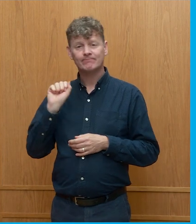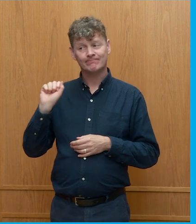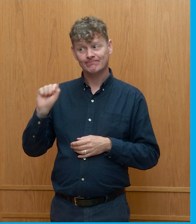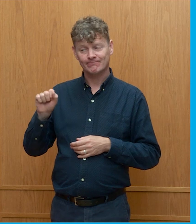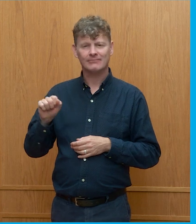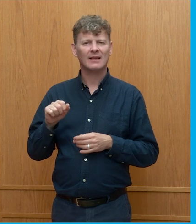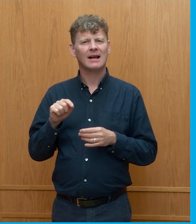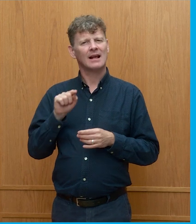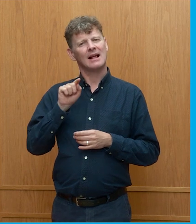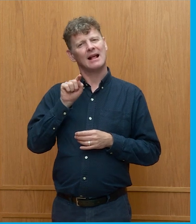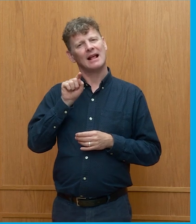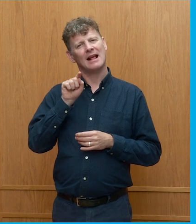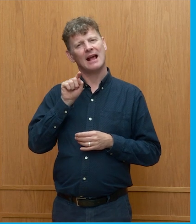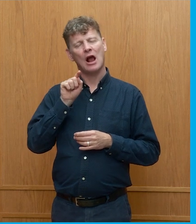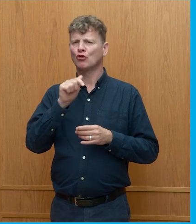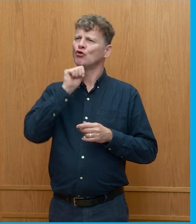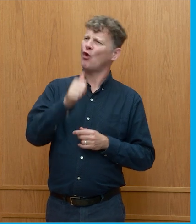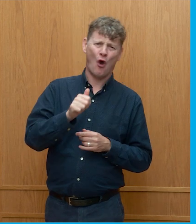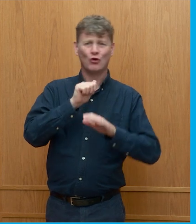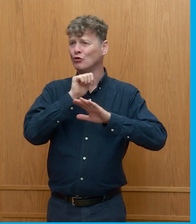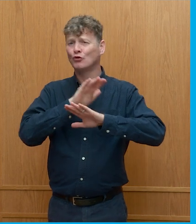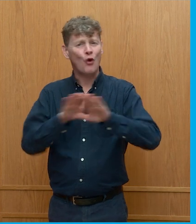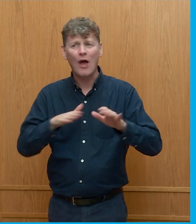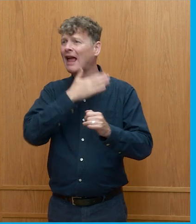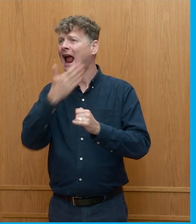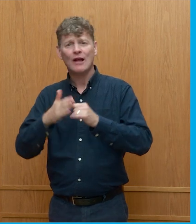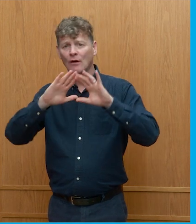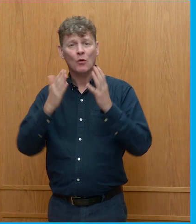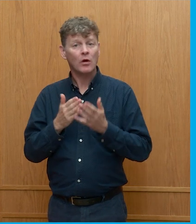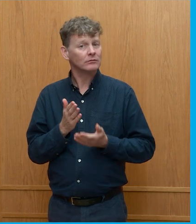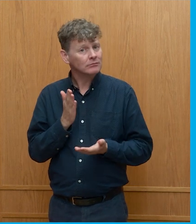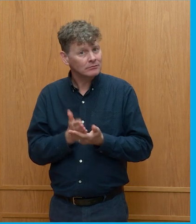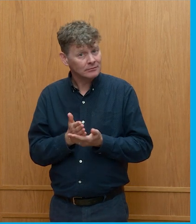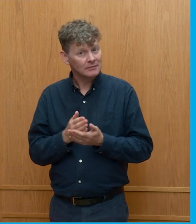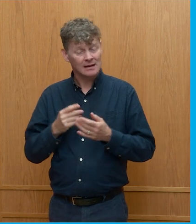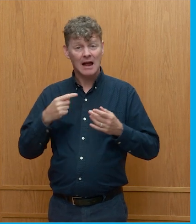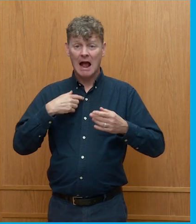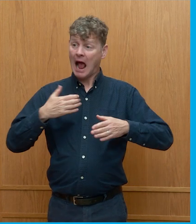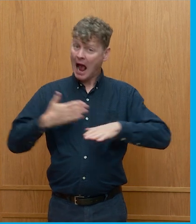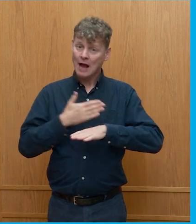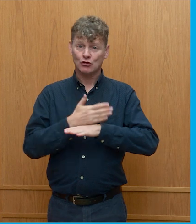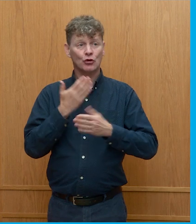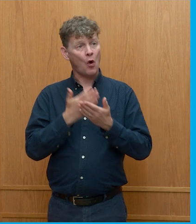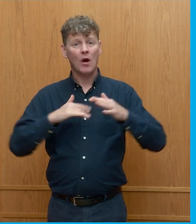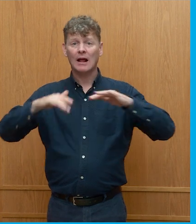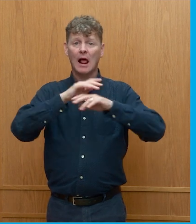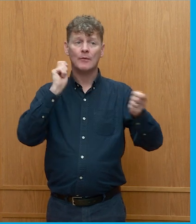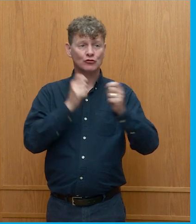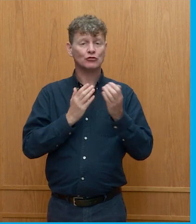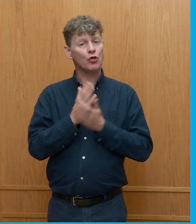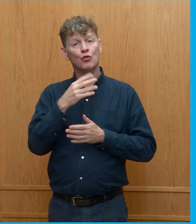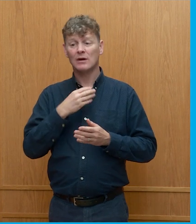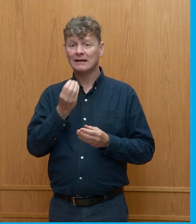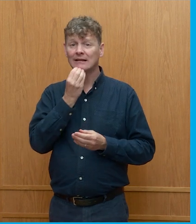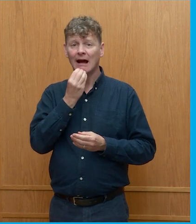the question, not the end of the world. No, really, because taking action on climate change, for example, through diet, has such